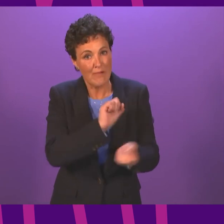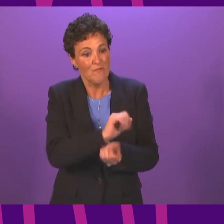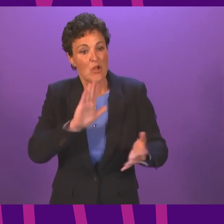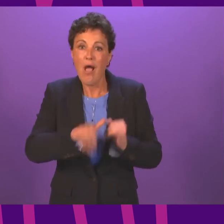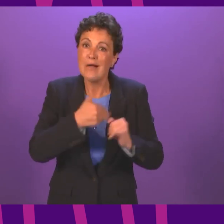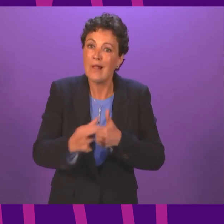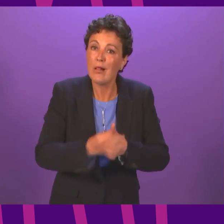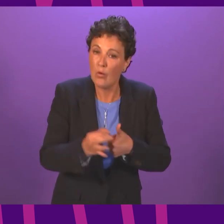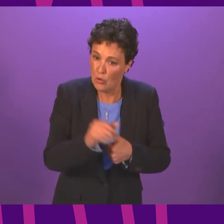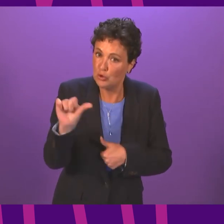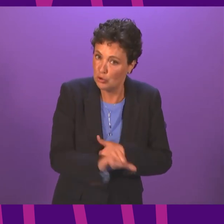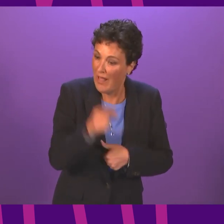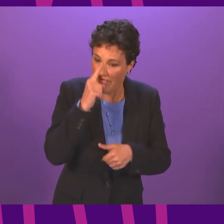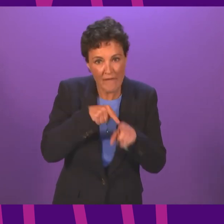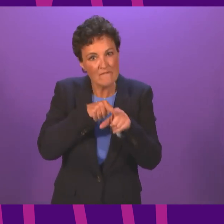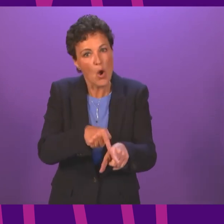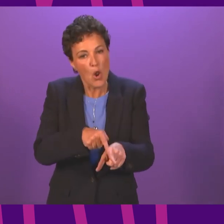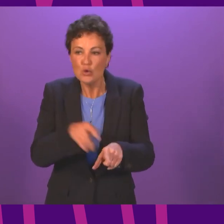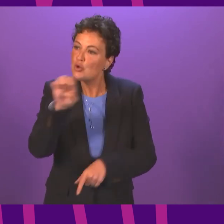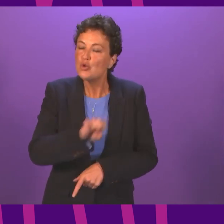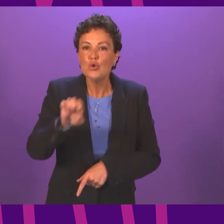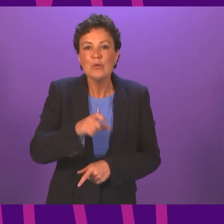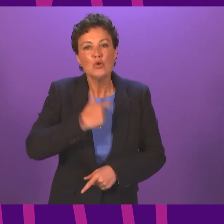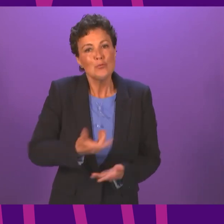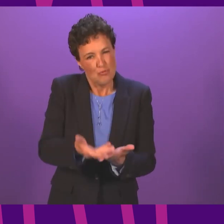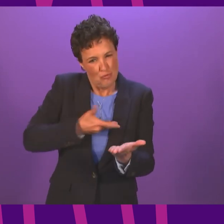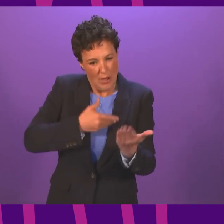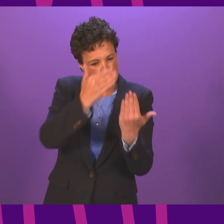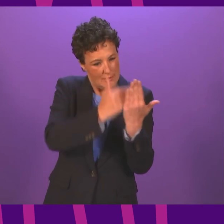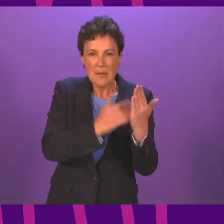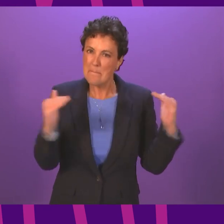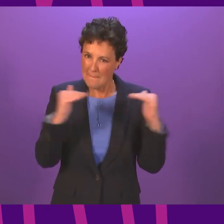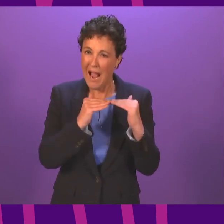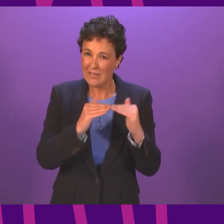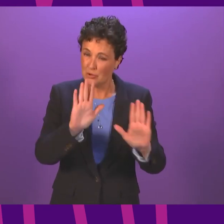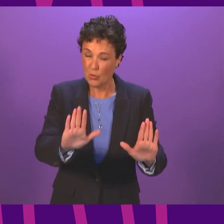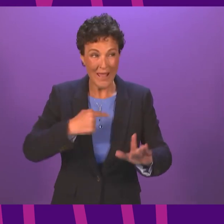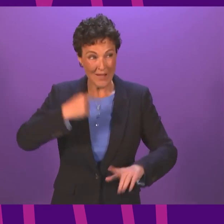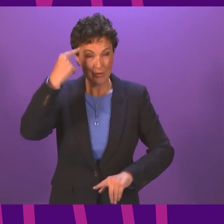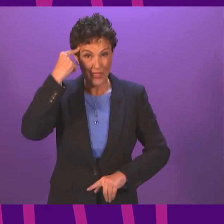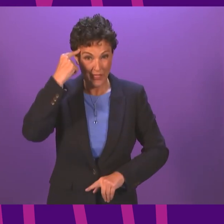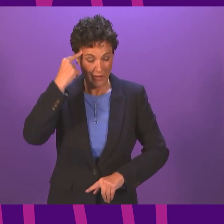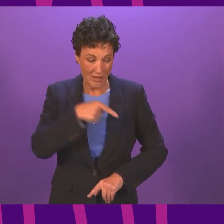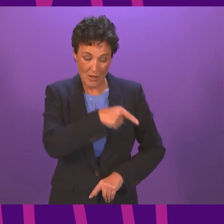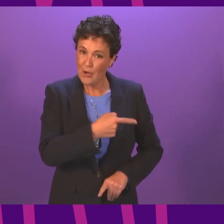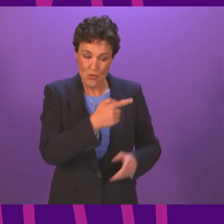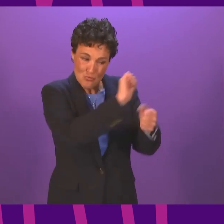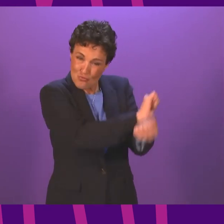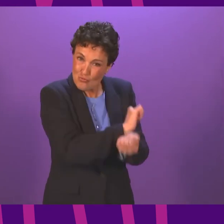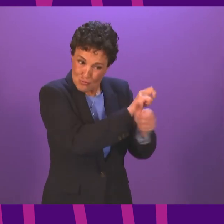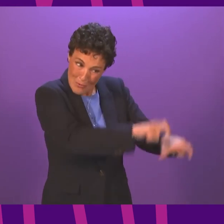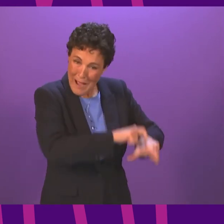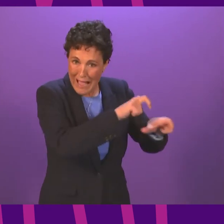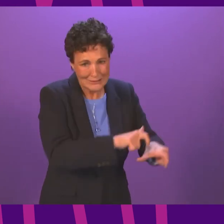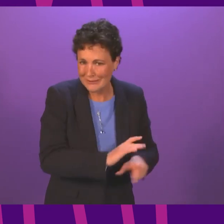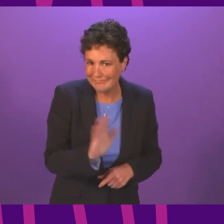out to the Member is a wider piece of work here that we obviously have to invest in alternatives to remand and that's what I was setting out to the Member